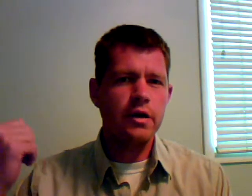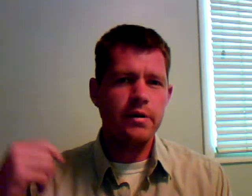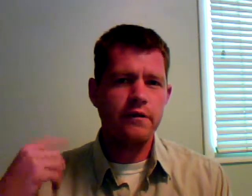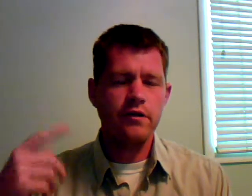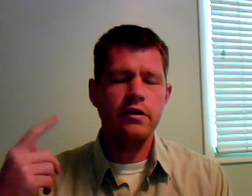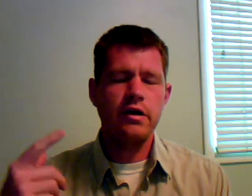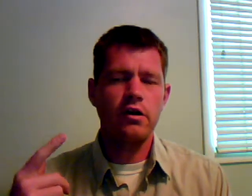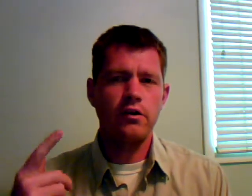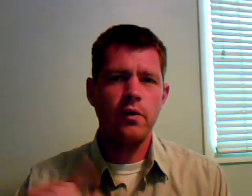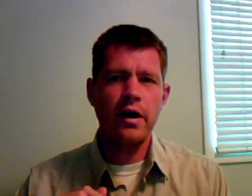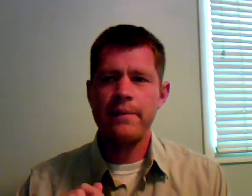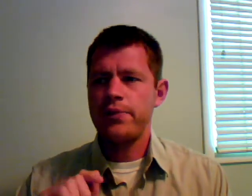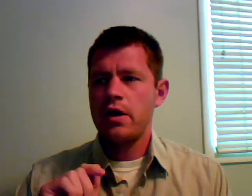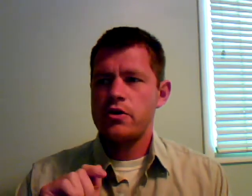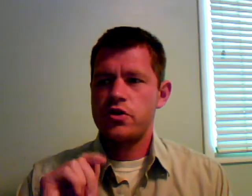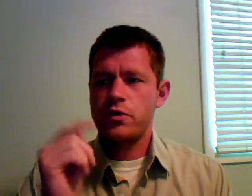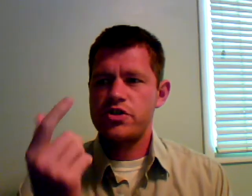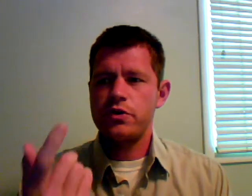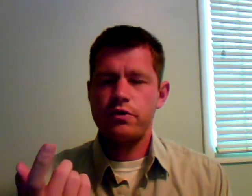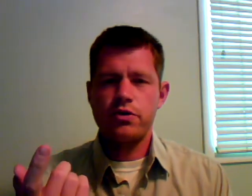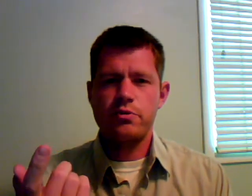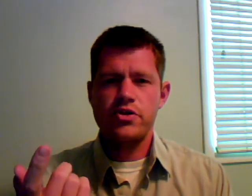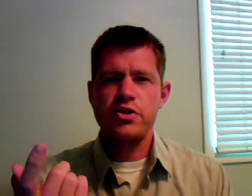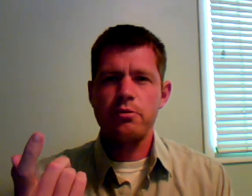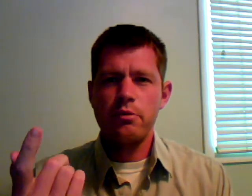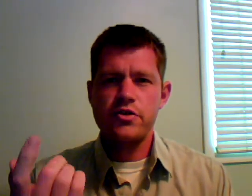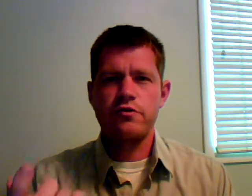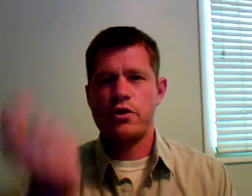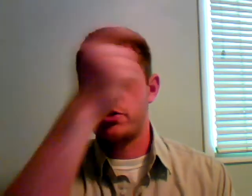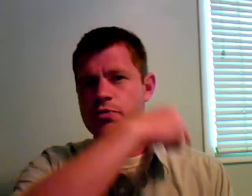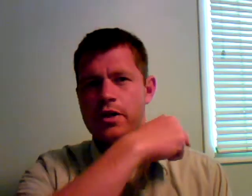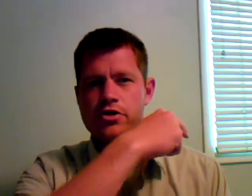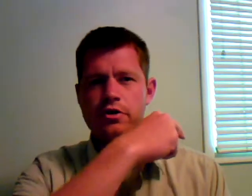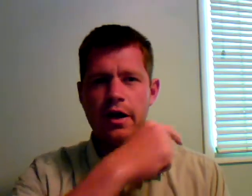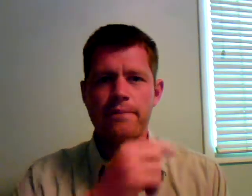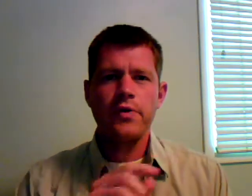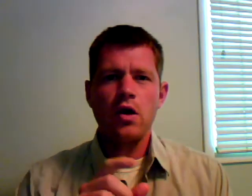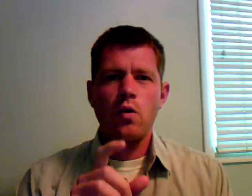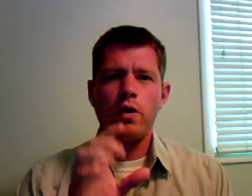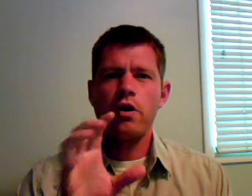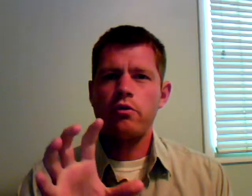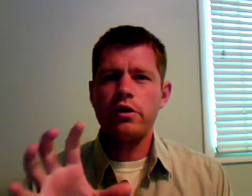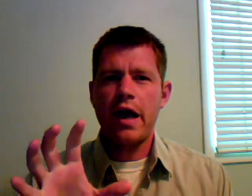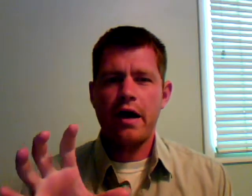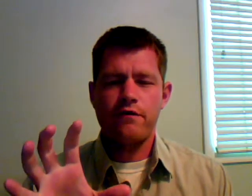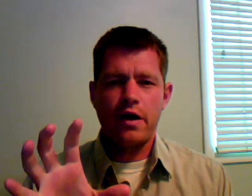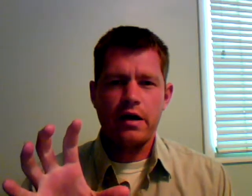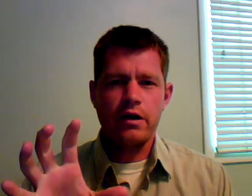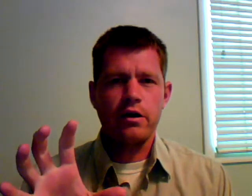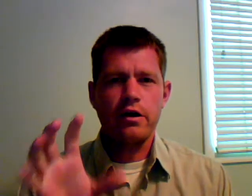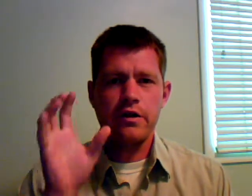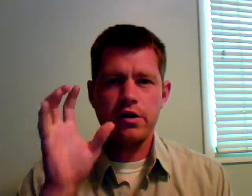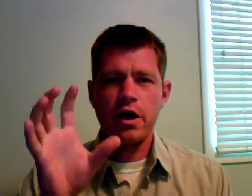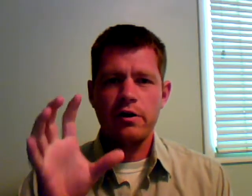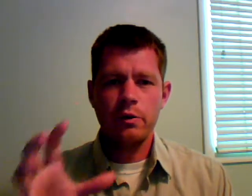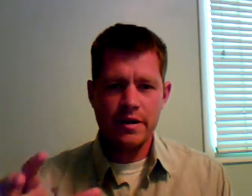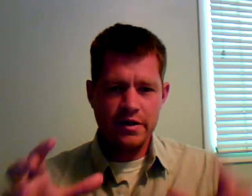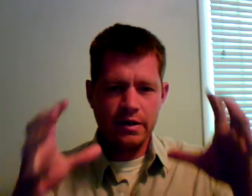being filled in along the way. So there were still moments of retrospection, right? We don't really have that here. In the lottery, we're basically